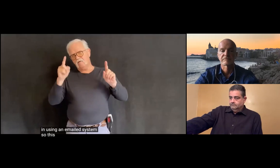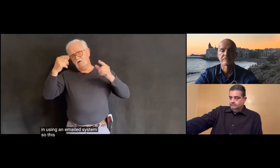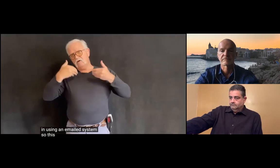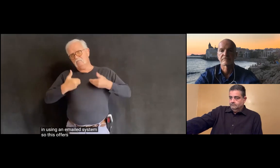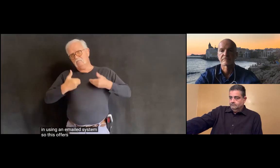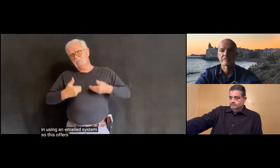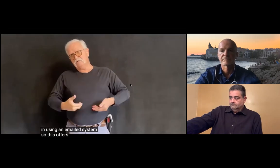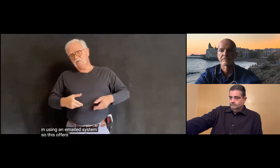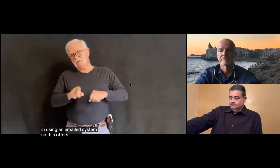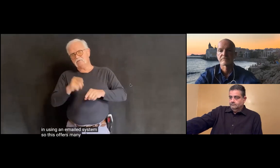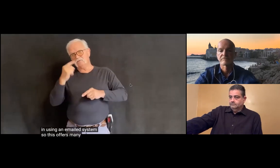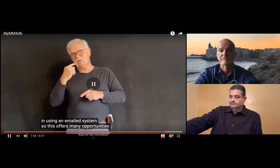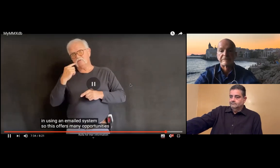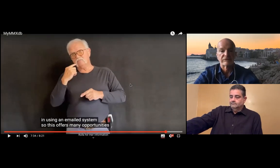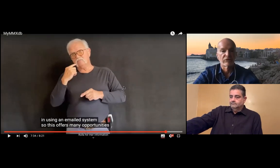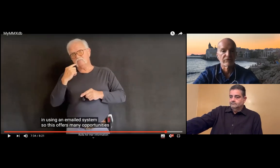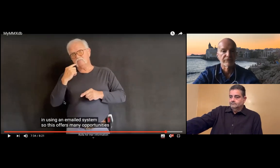offers many...